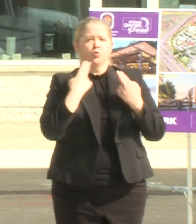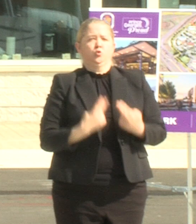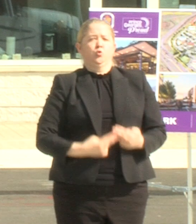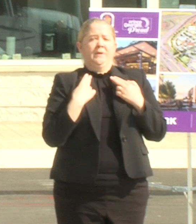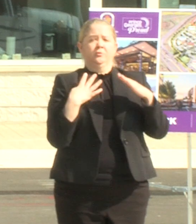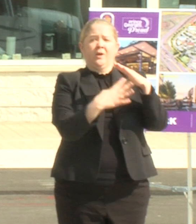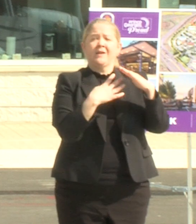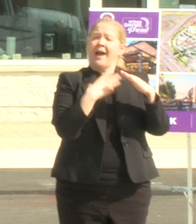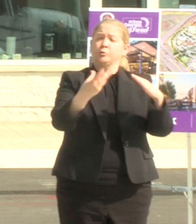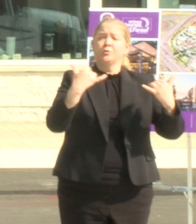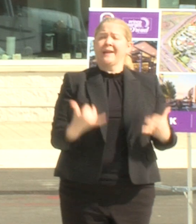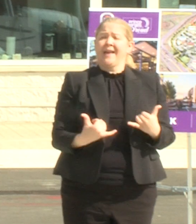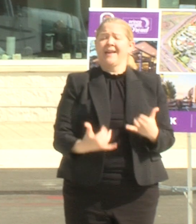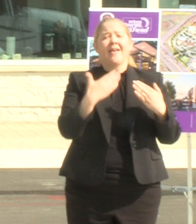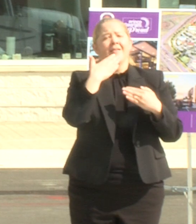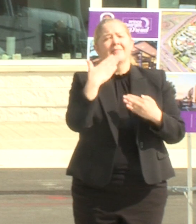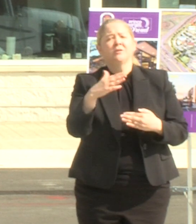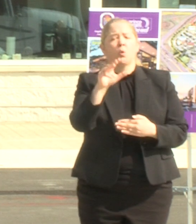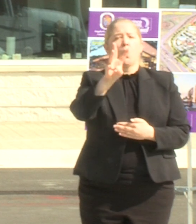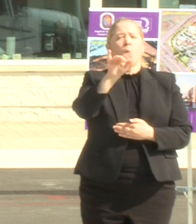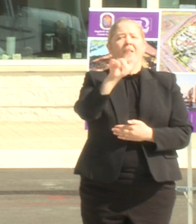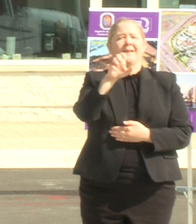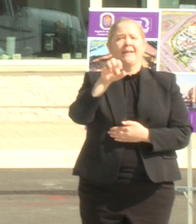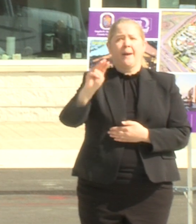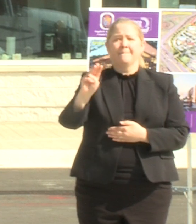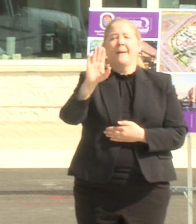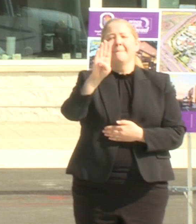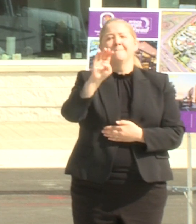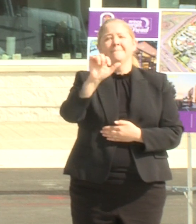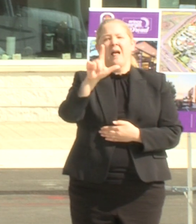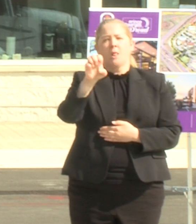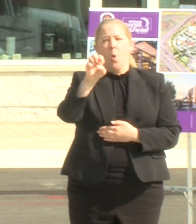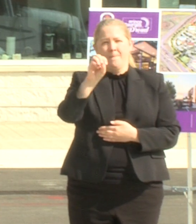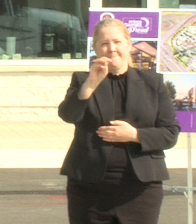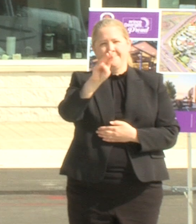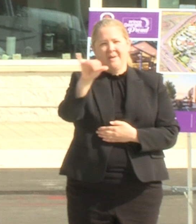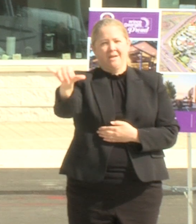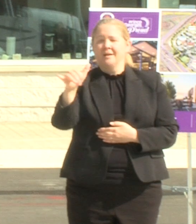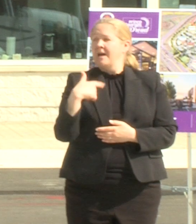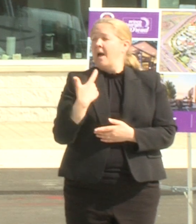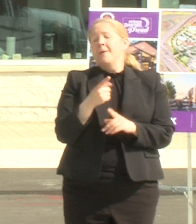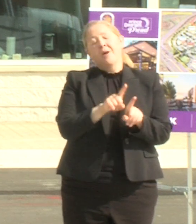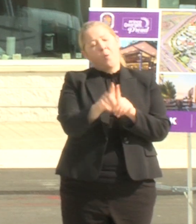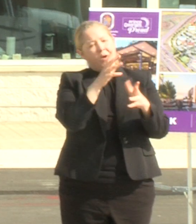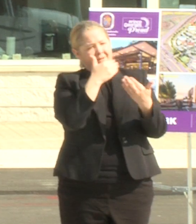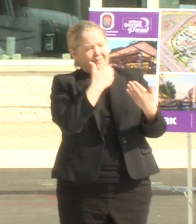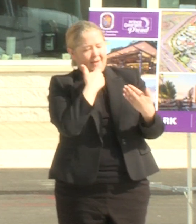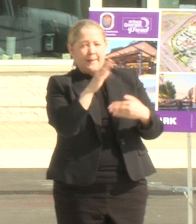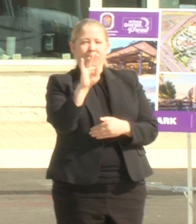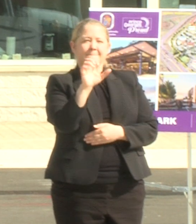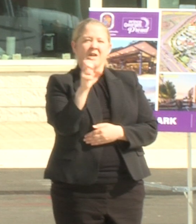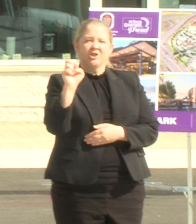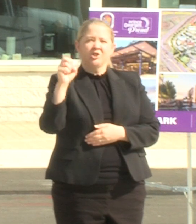bellamy this is a vision that is at first i couldn't see so i do want to thank bishop macklin uh in his absence and uh and